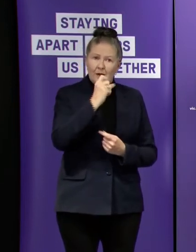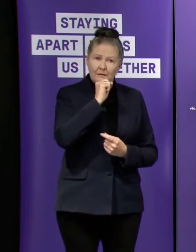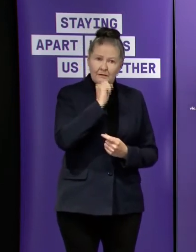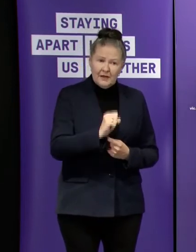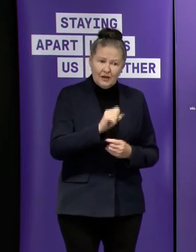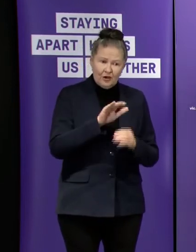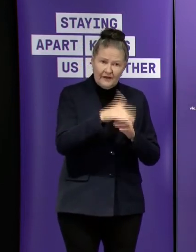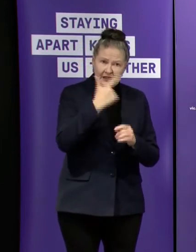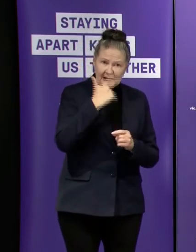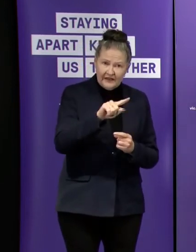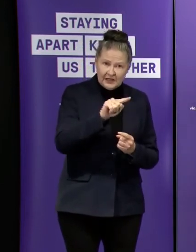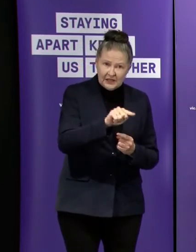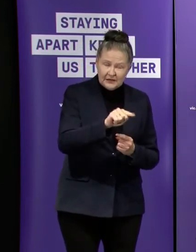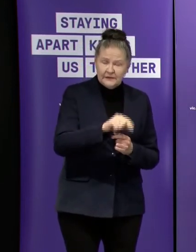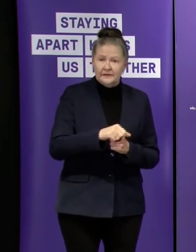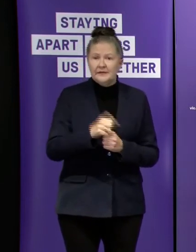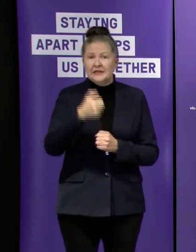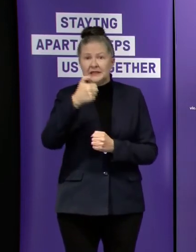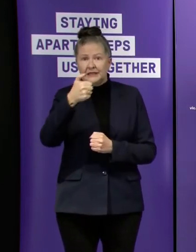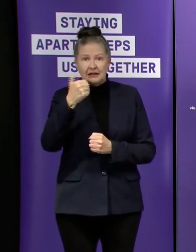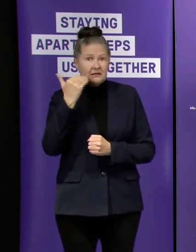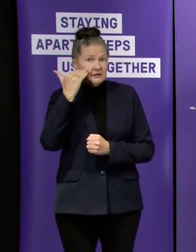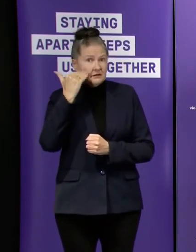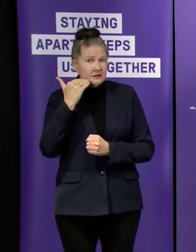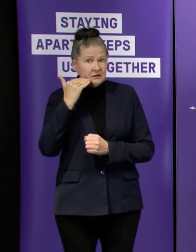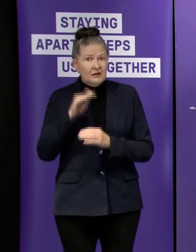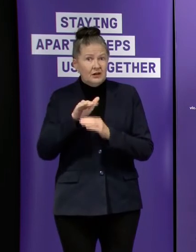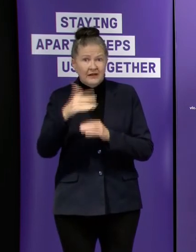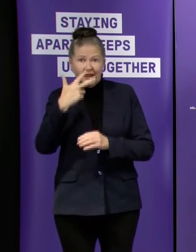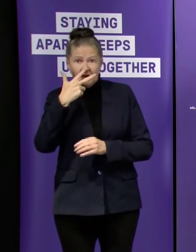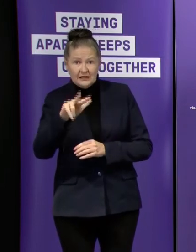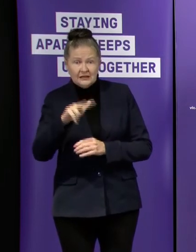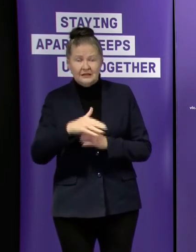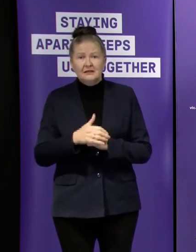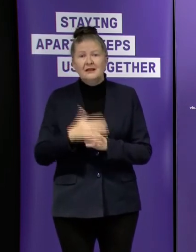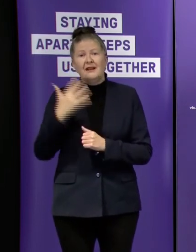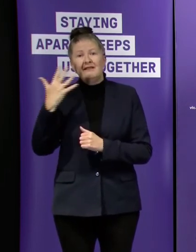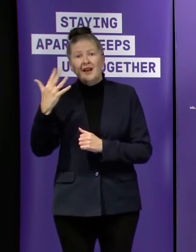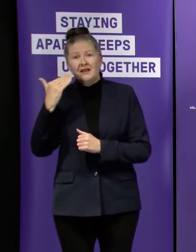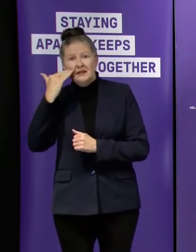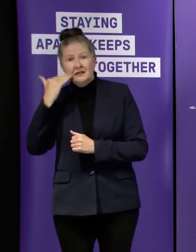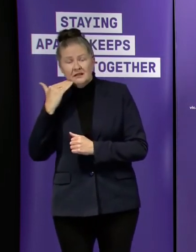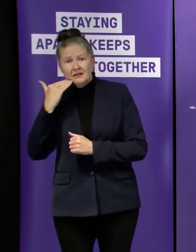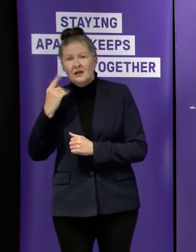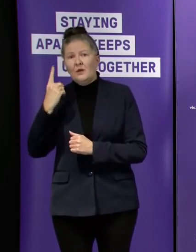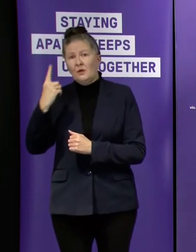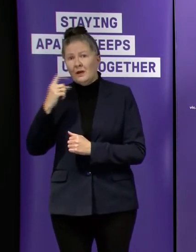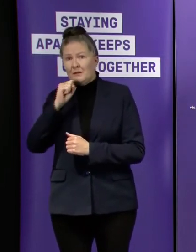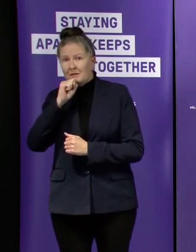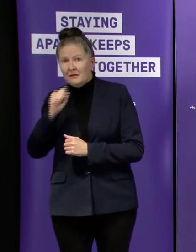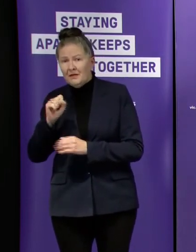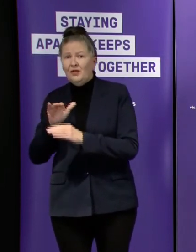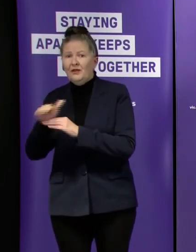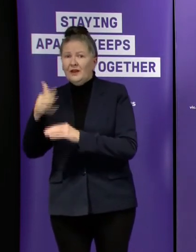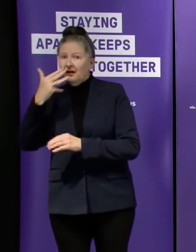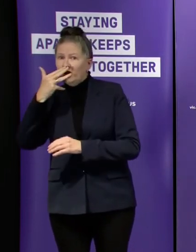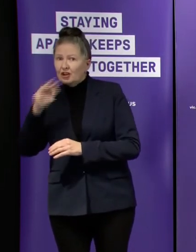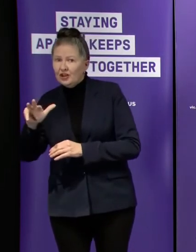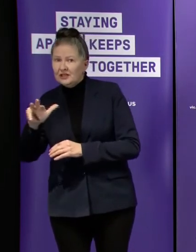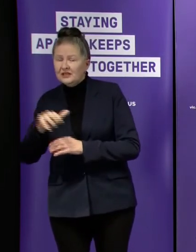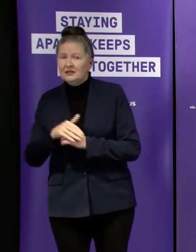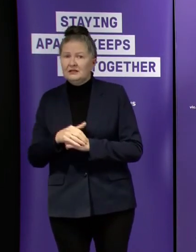70s six females in their 80s five females and one male in their 90s